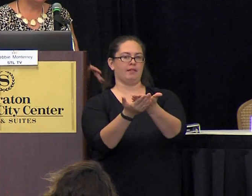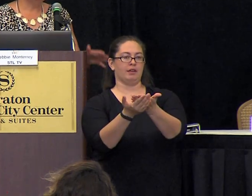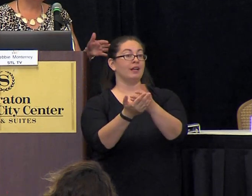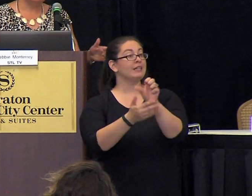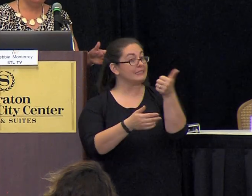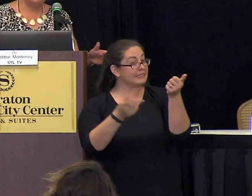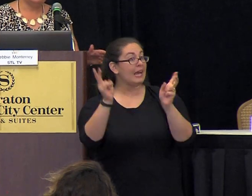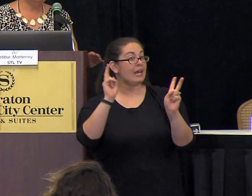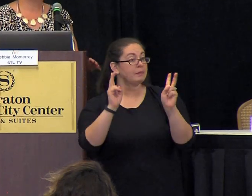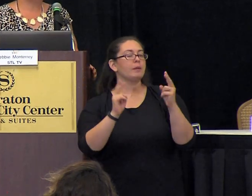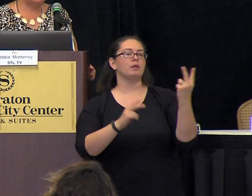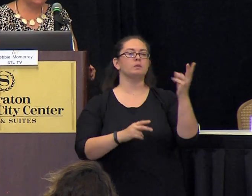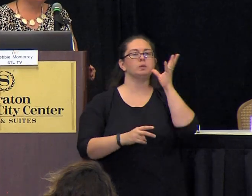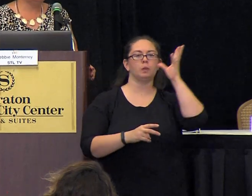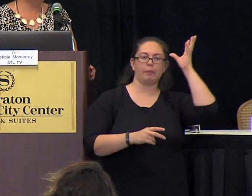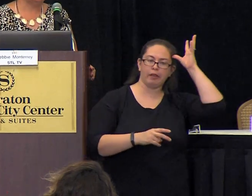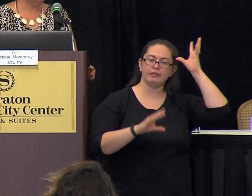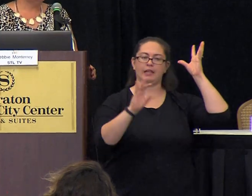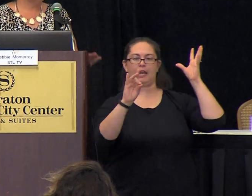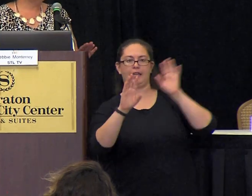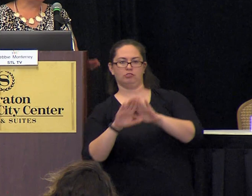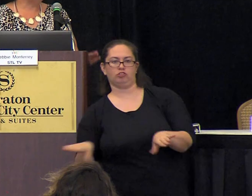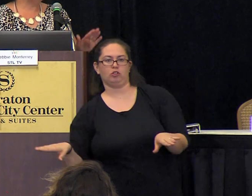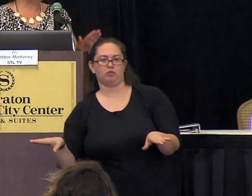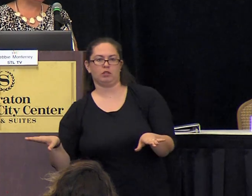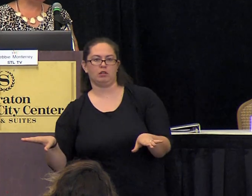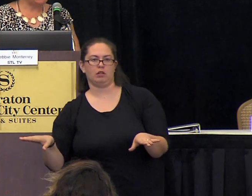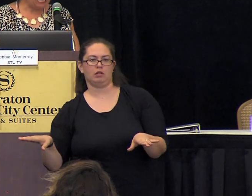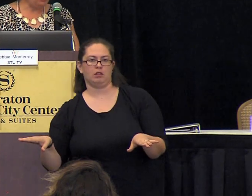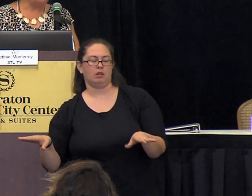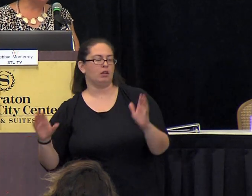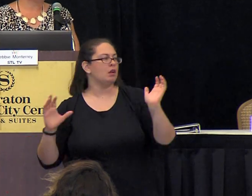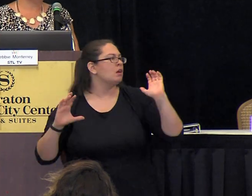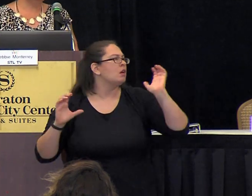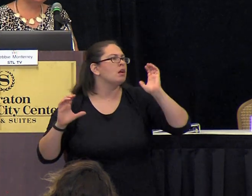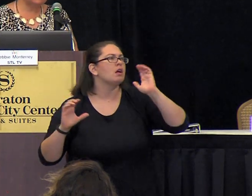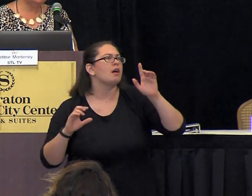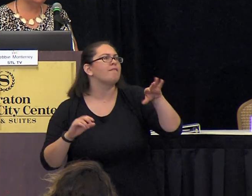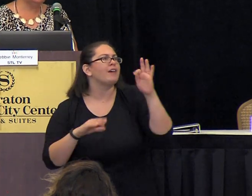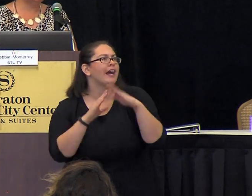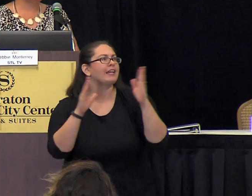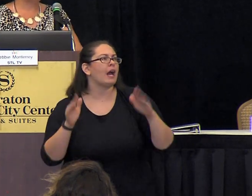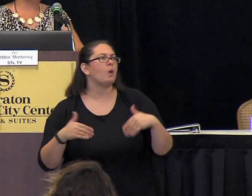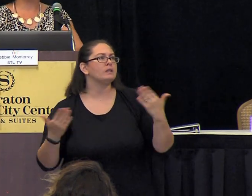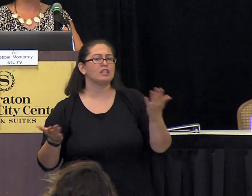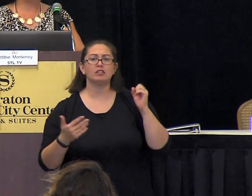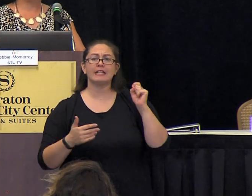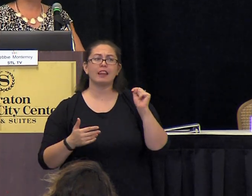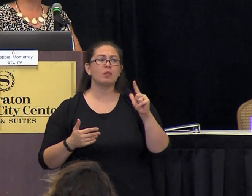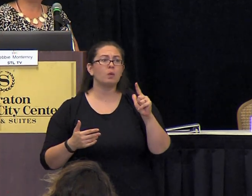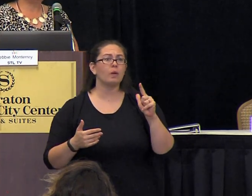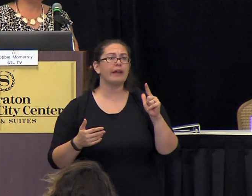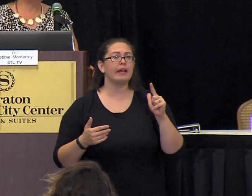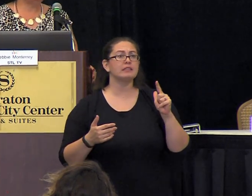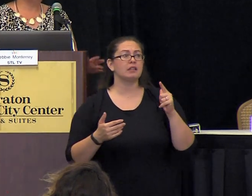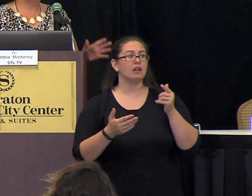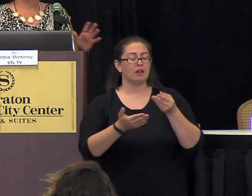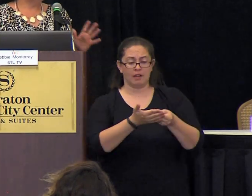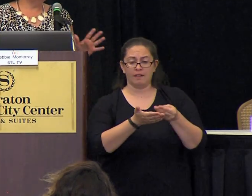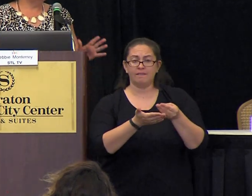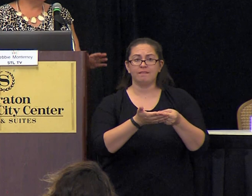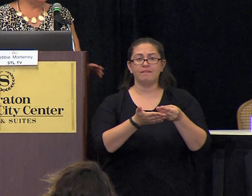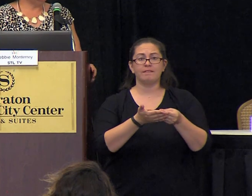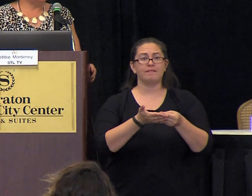people two parents eight children finding a house in st louis that's within a financial